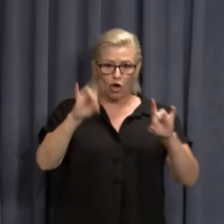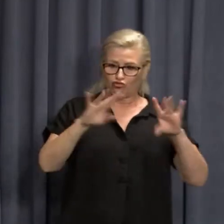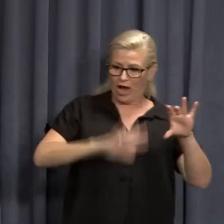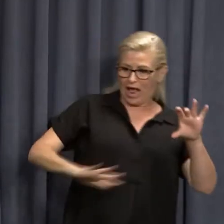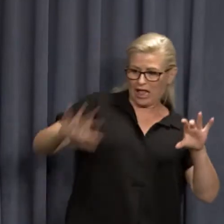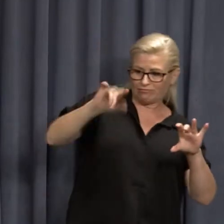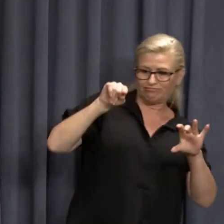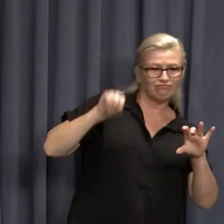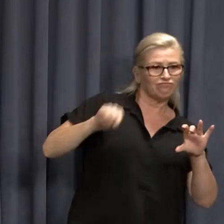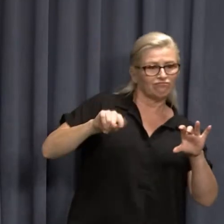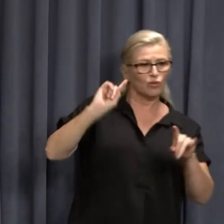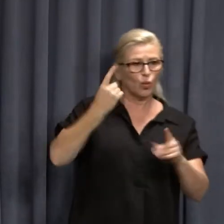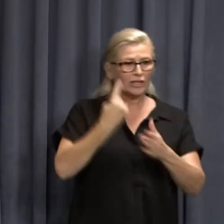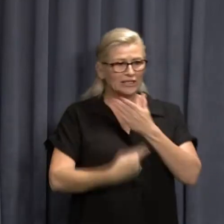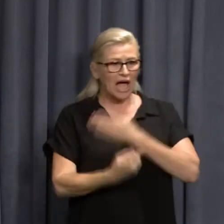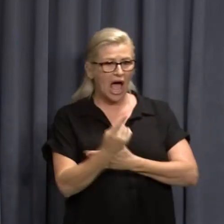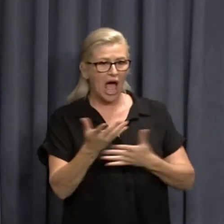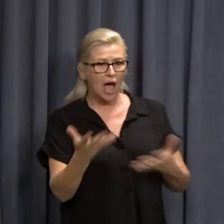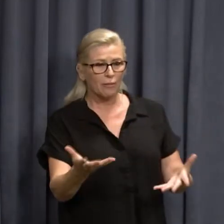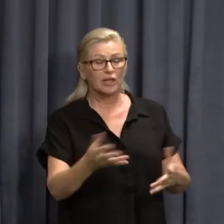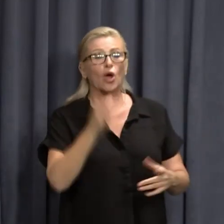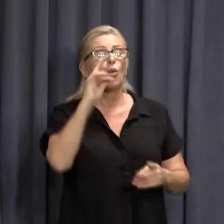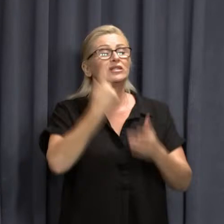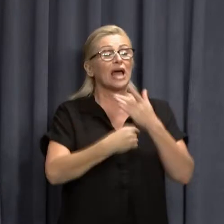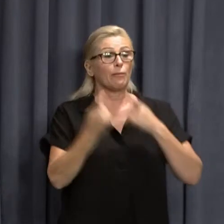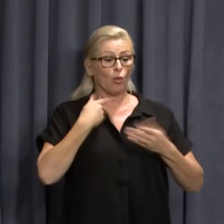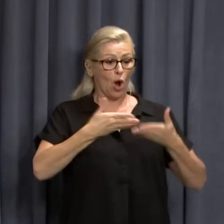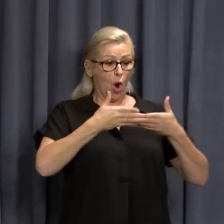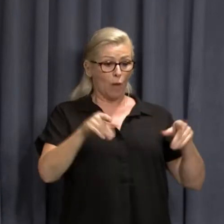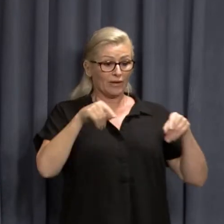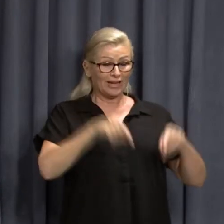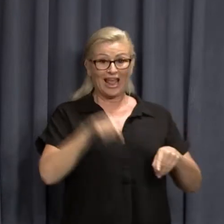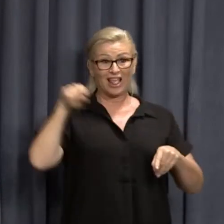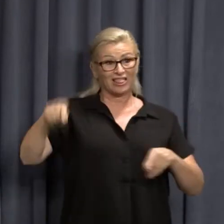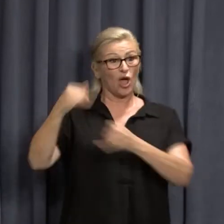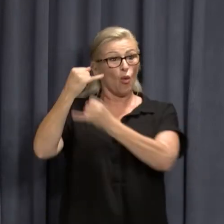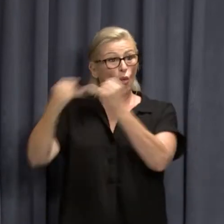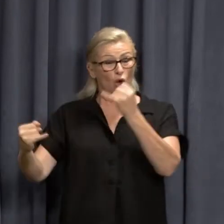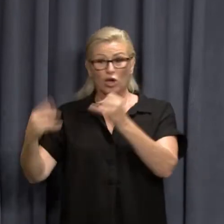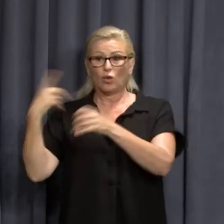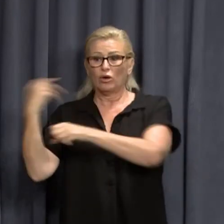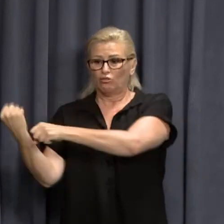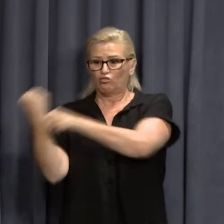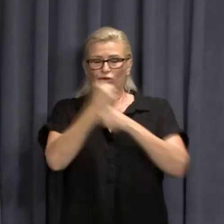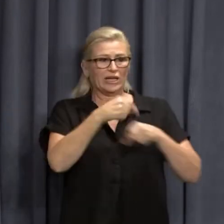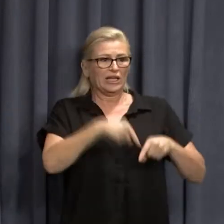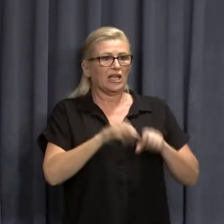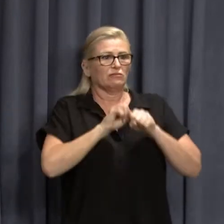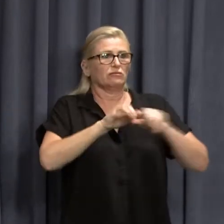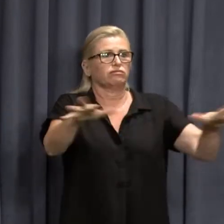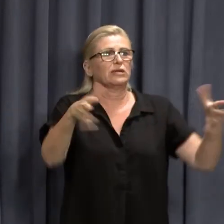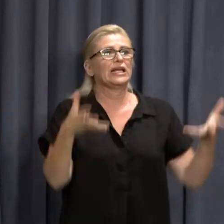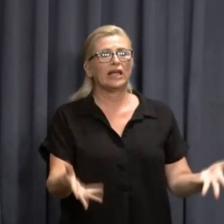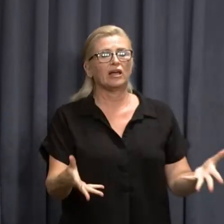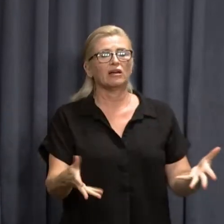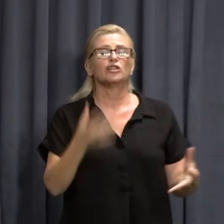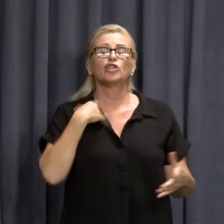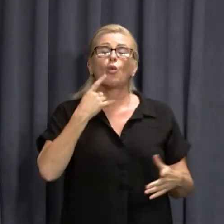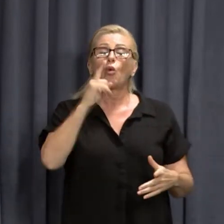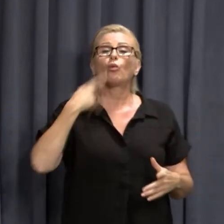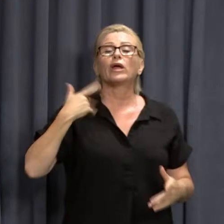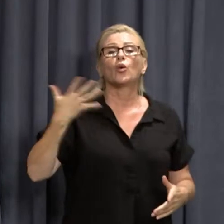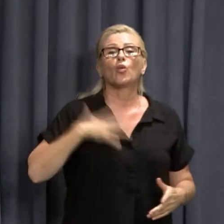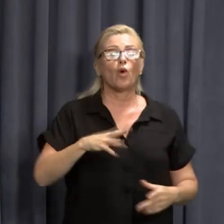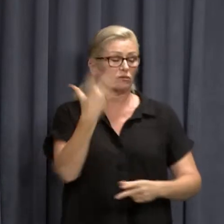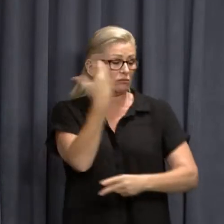over there. The thing about opening the borders when it's peaking over there is you'll see more cases here. So what we've got to do is get our third dose up. So we're expecting